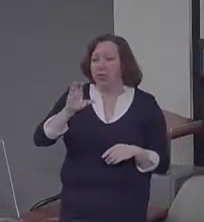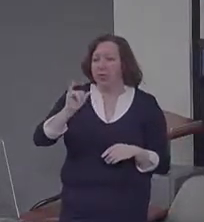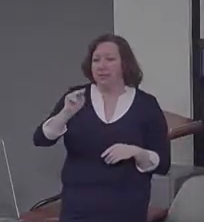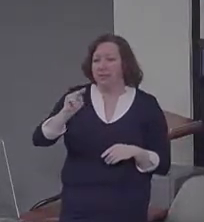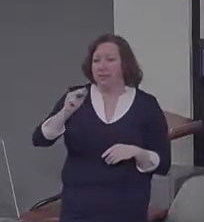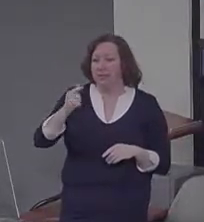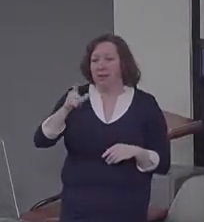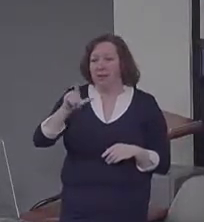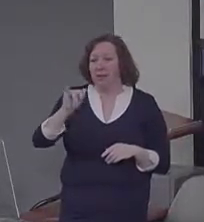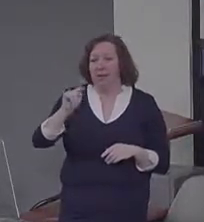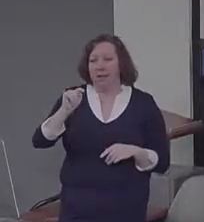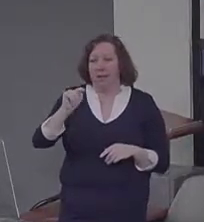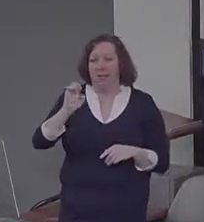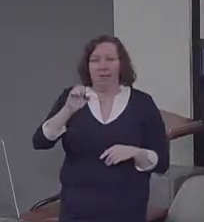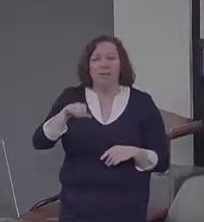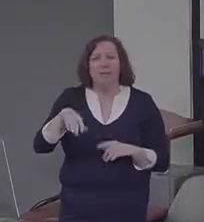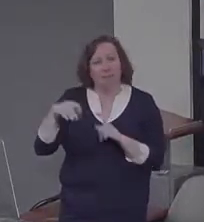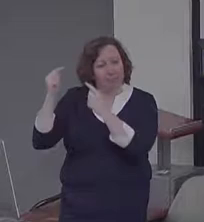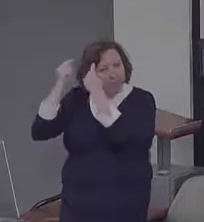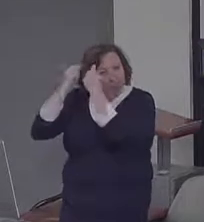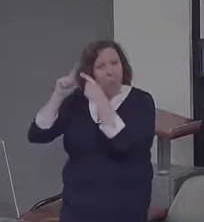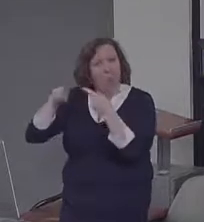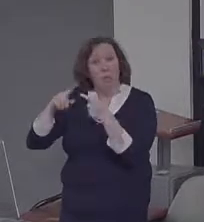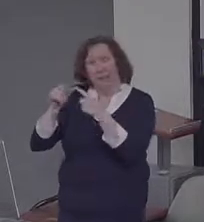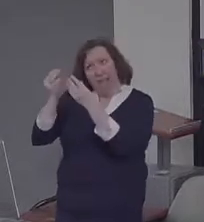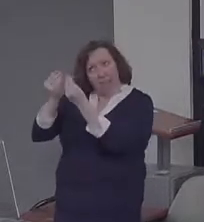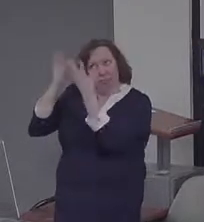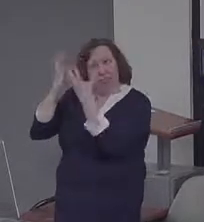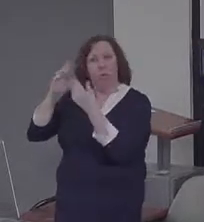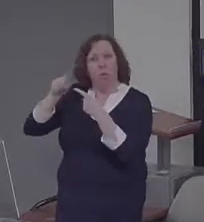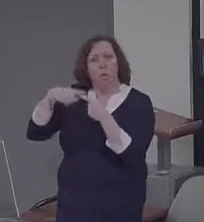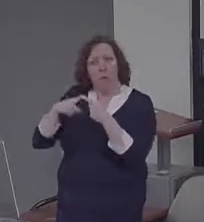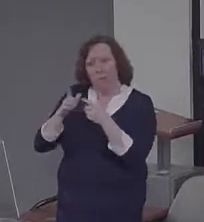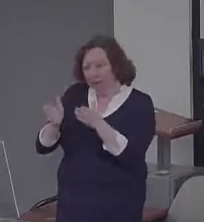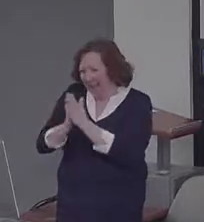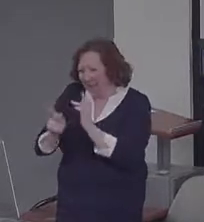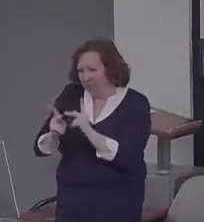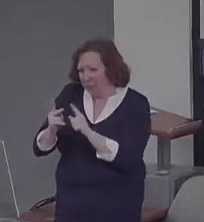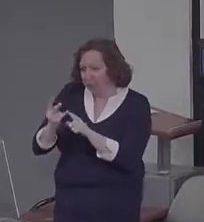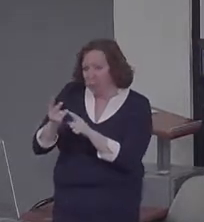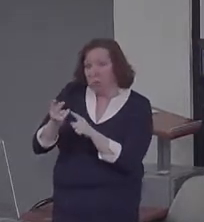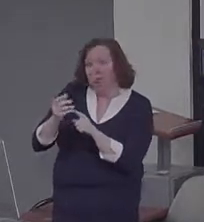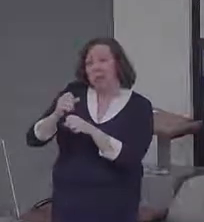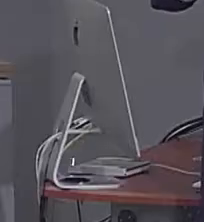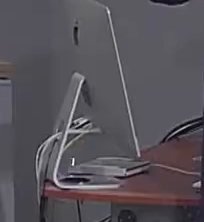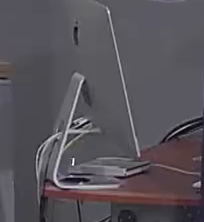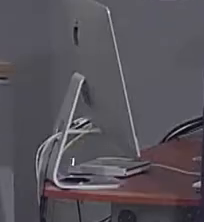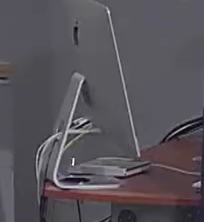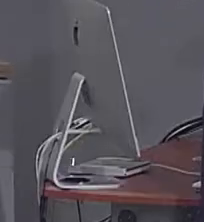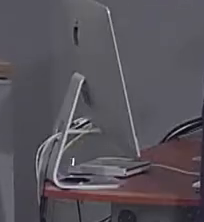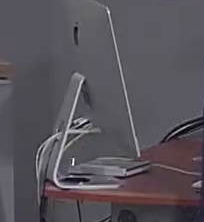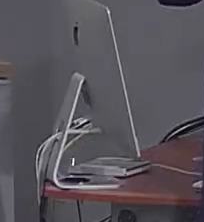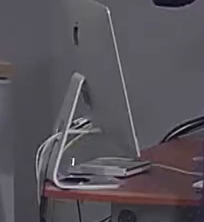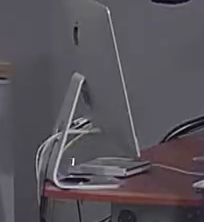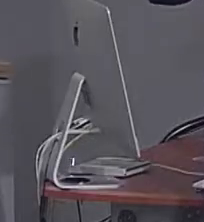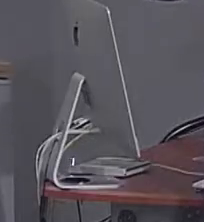activity when you remember the past, imagine the future. We saw similar effects in the hippocampus and medial temporal lobe and a couple of other